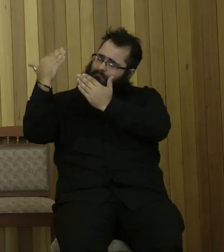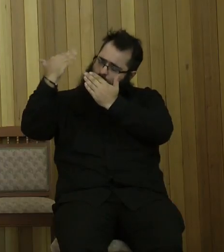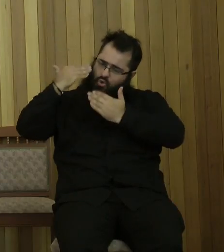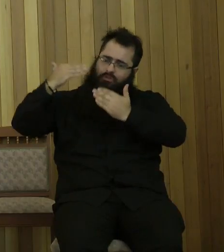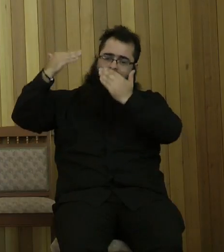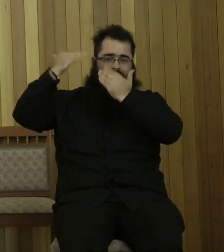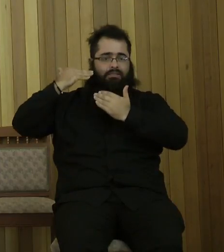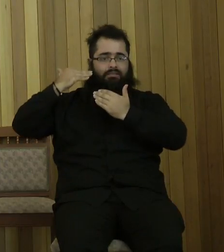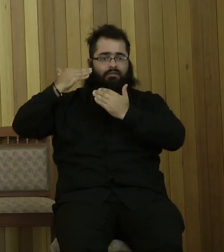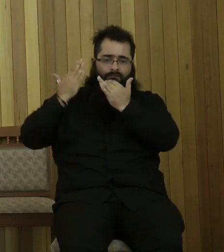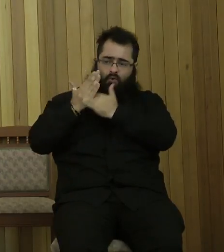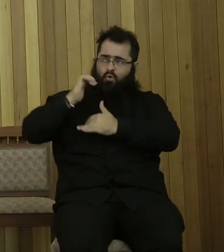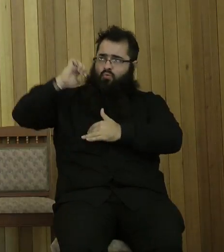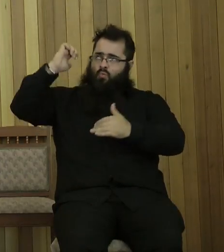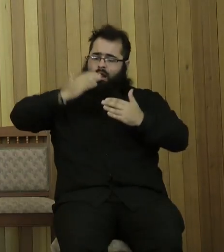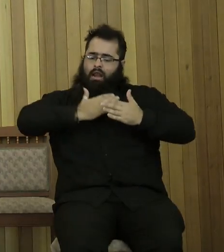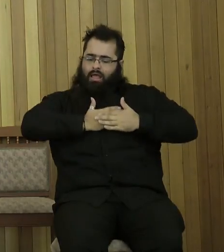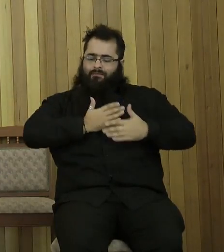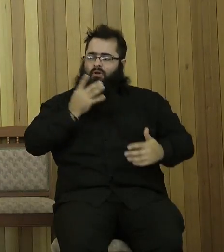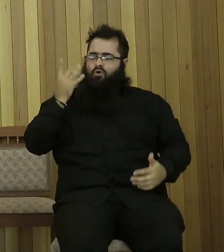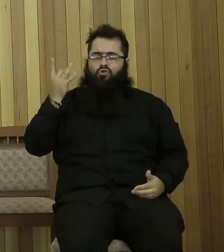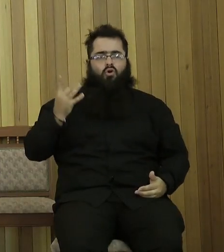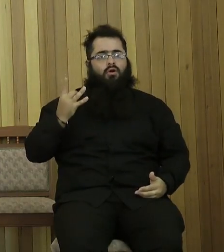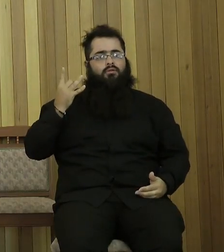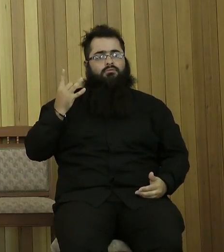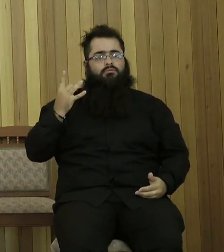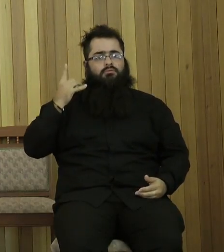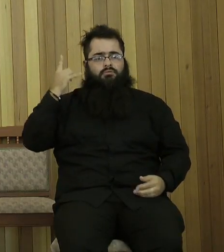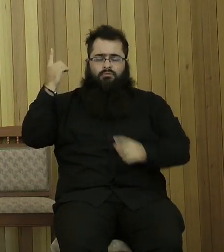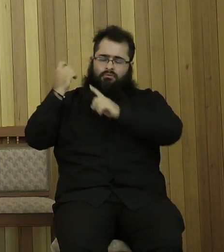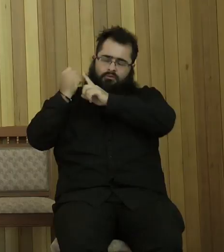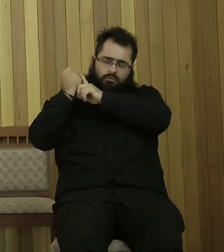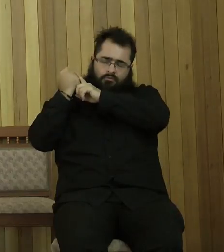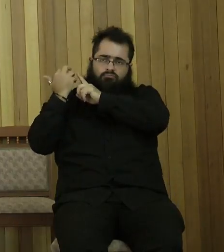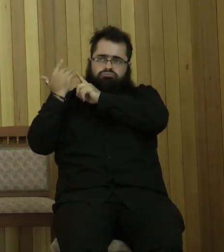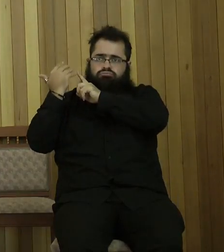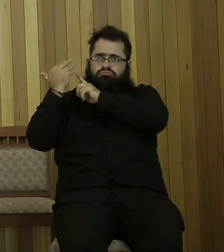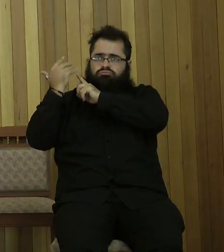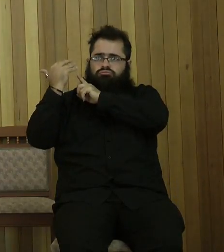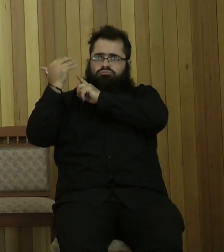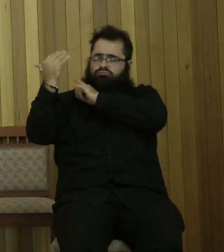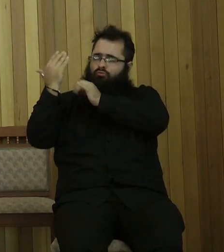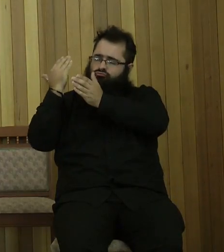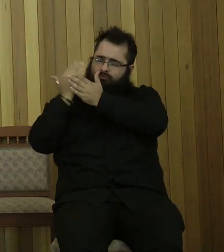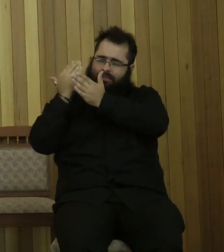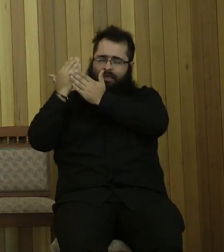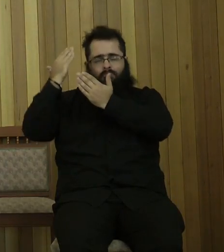loving kindness, according to the multitude of your tender mercies, block out my transgressions.